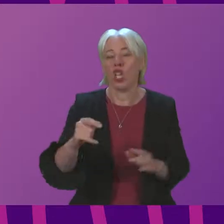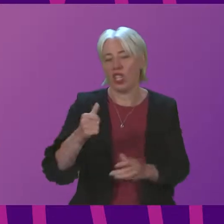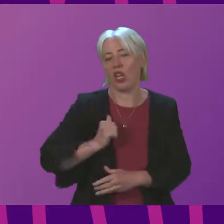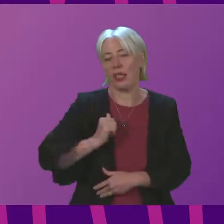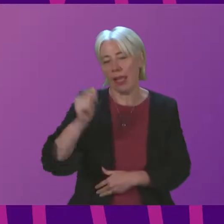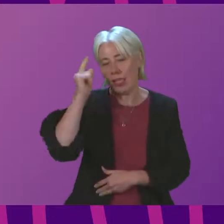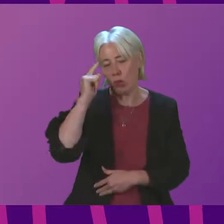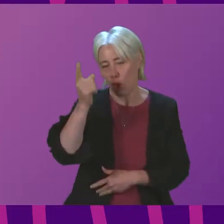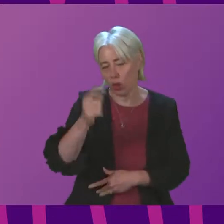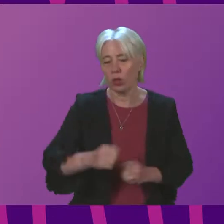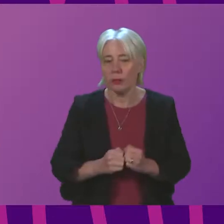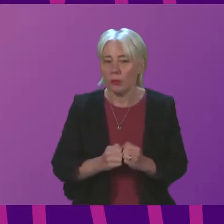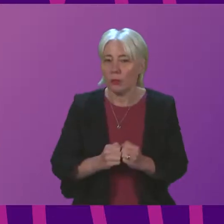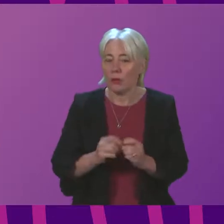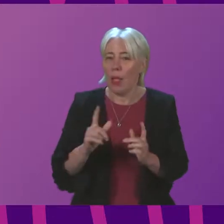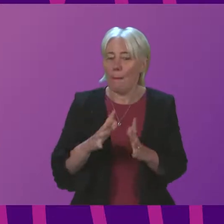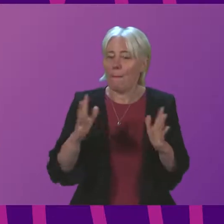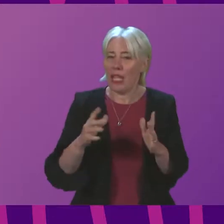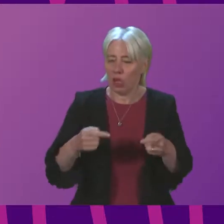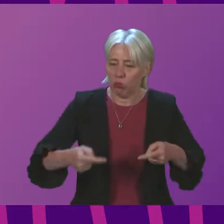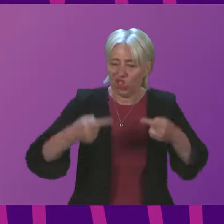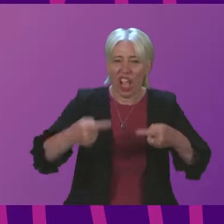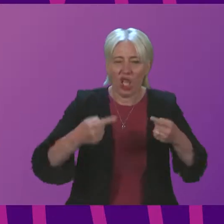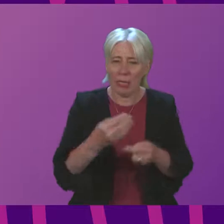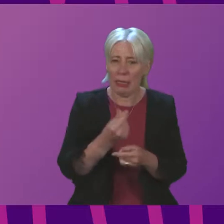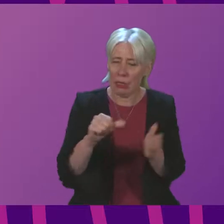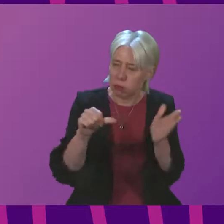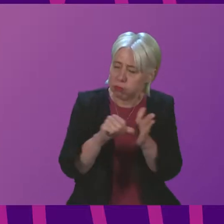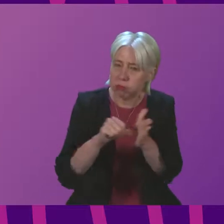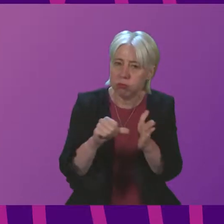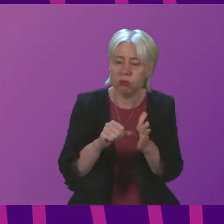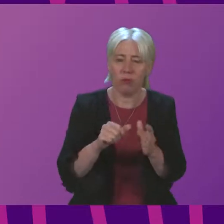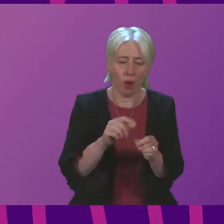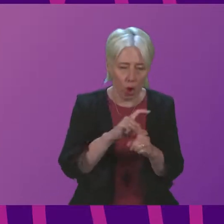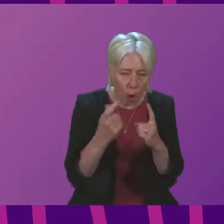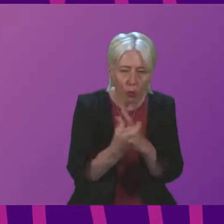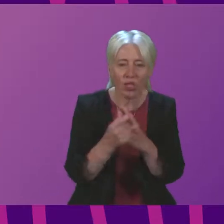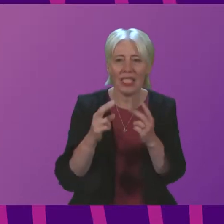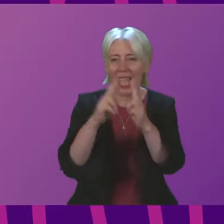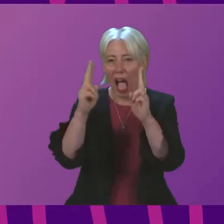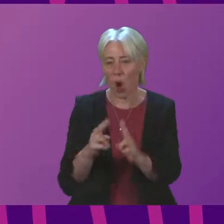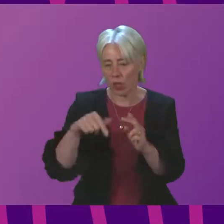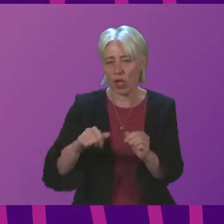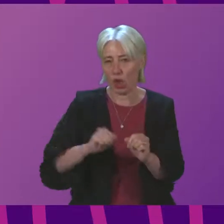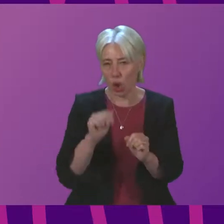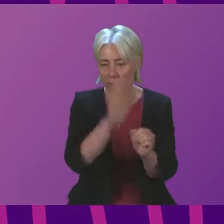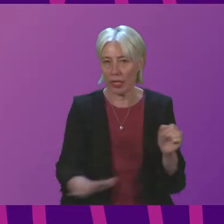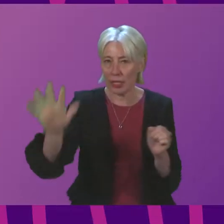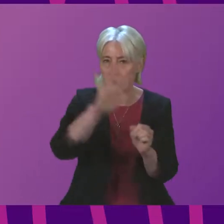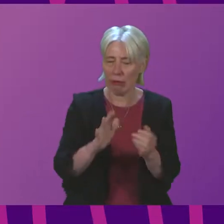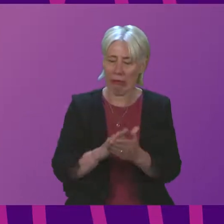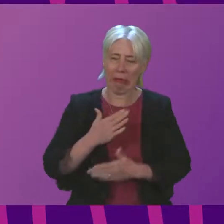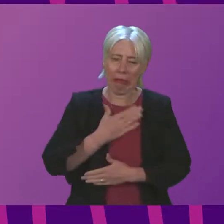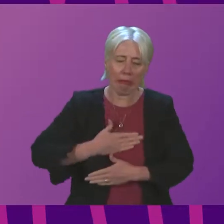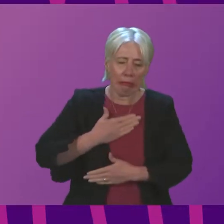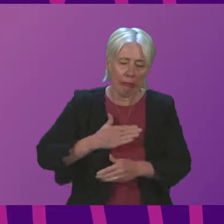This has created significant challenges and hardship for communities and households across Scotland. I want to extend my sympathy to everyone